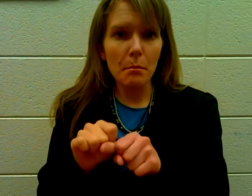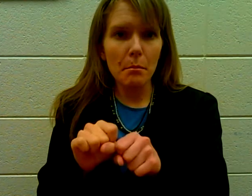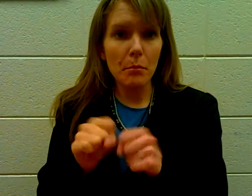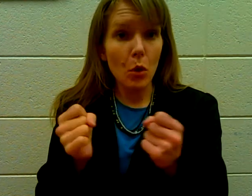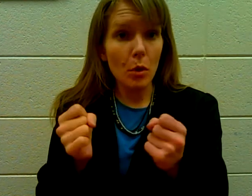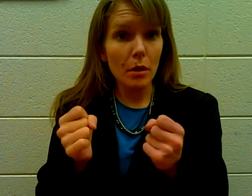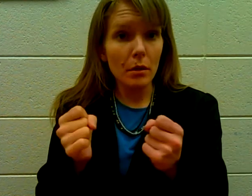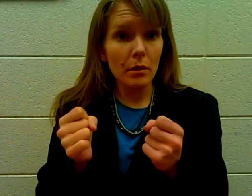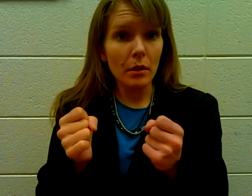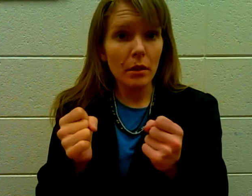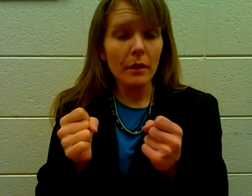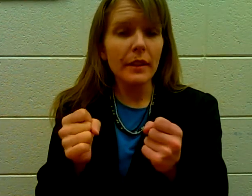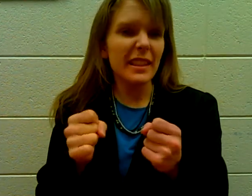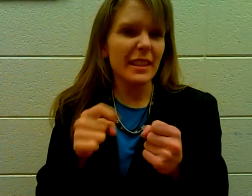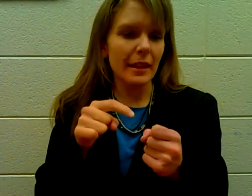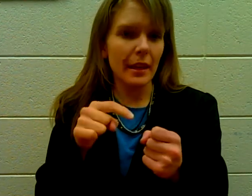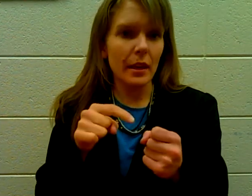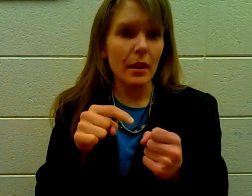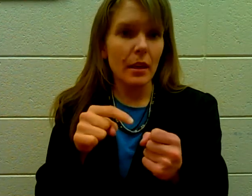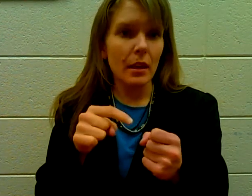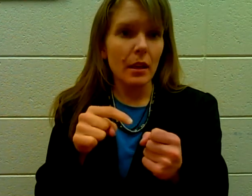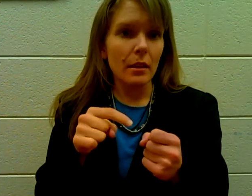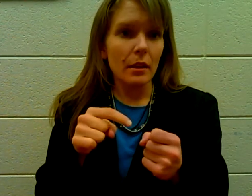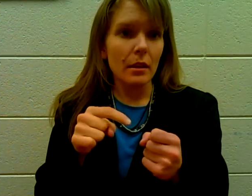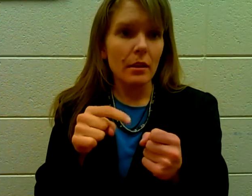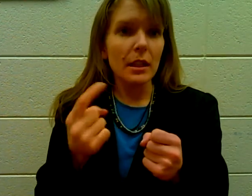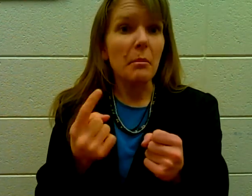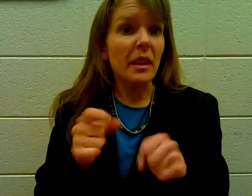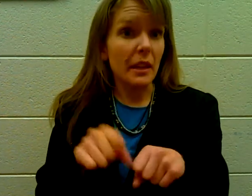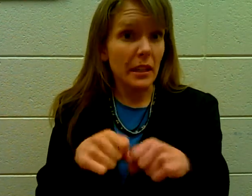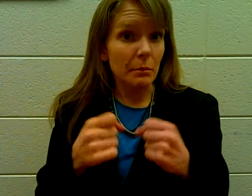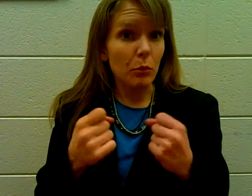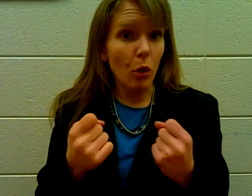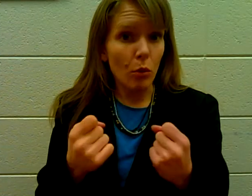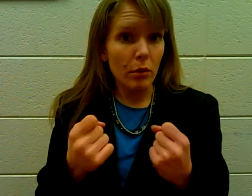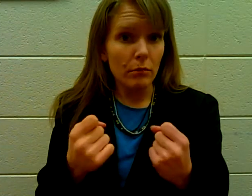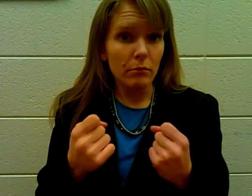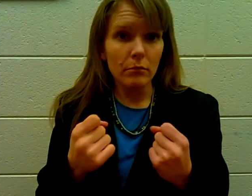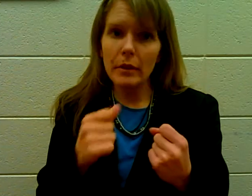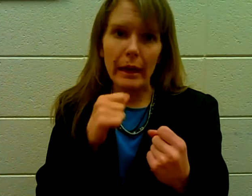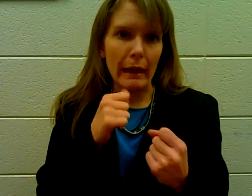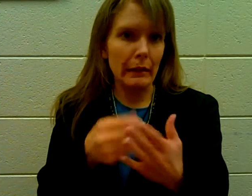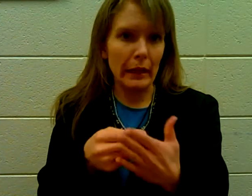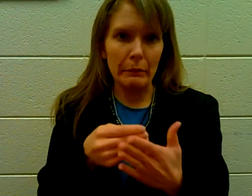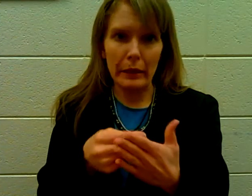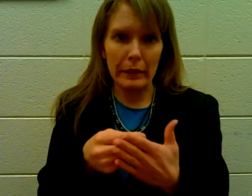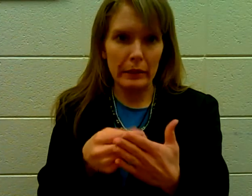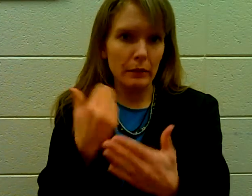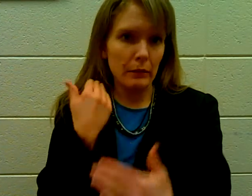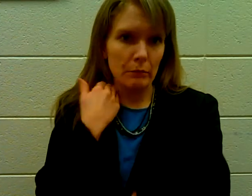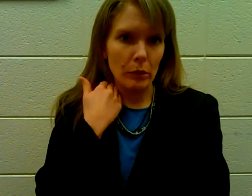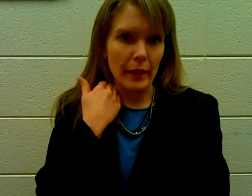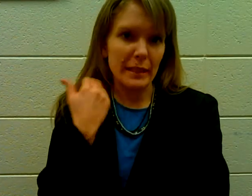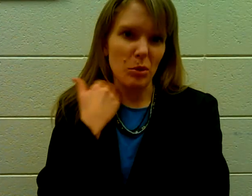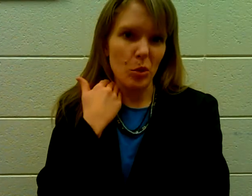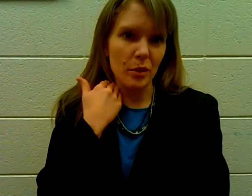Broke. This is like something is broke. Not like money. But that's broke.